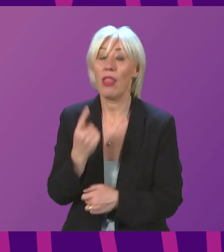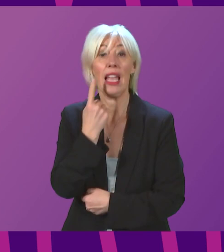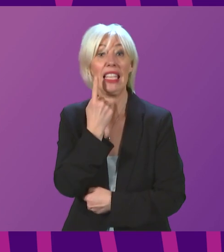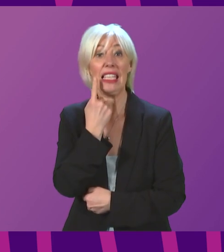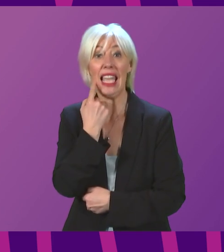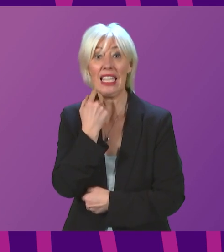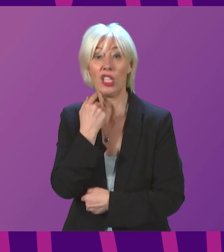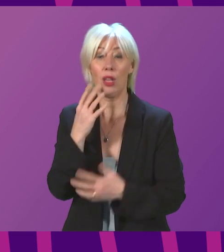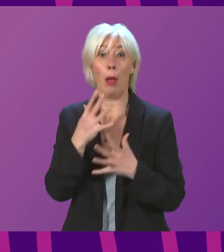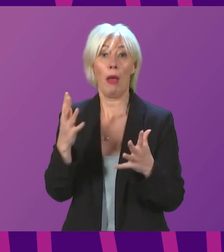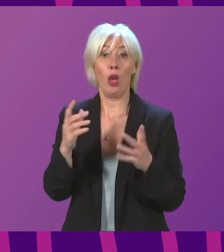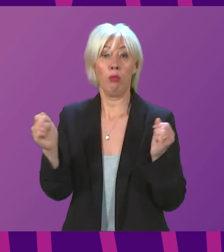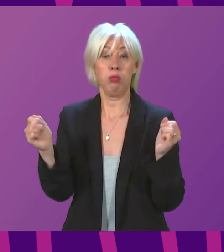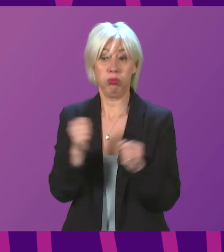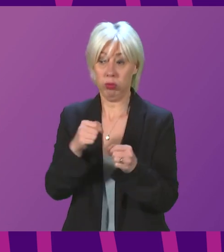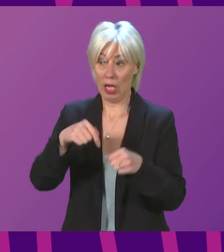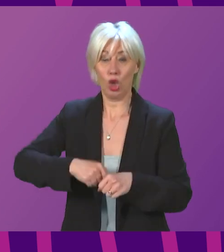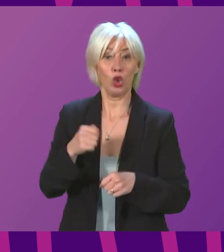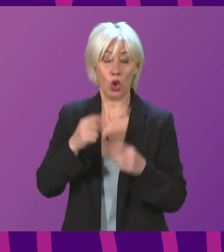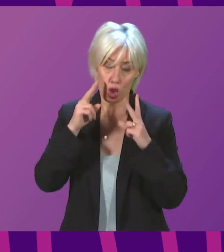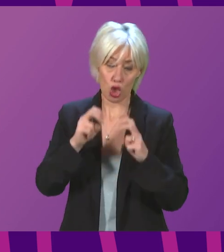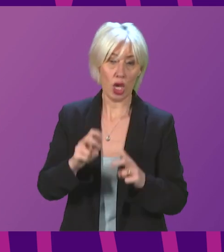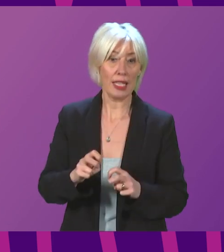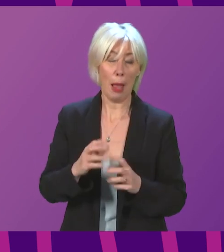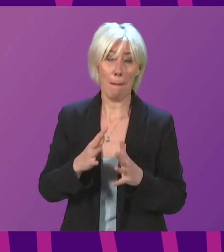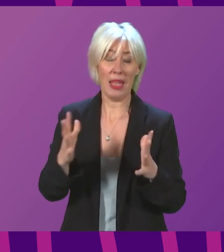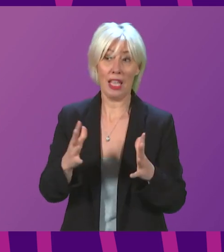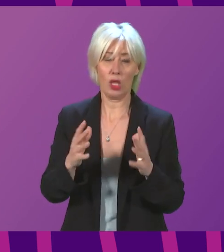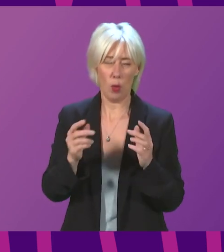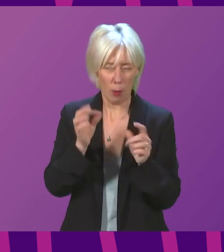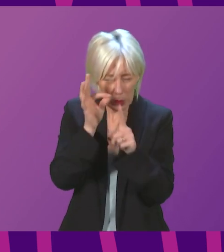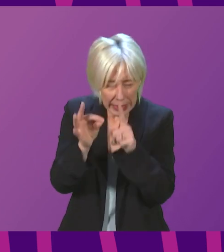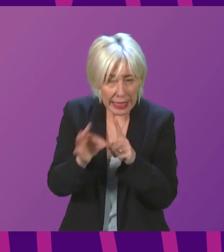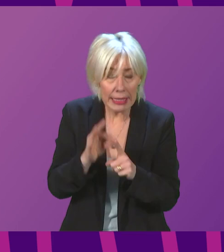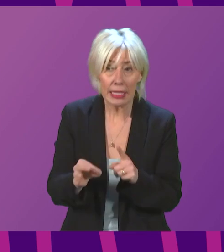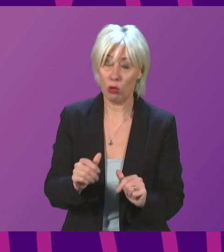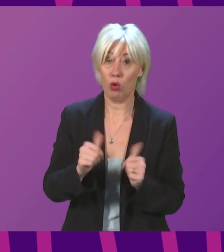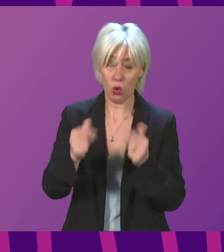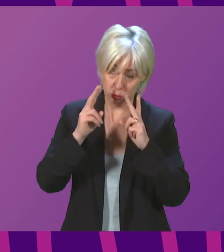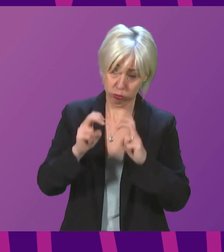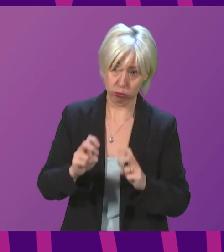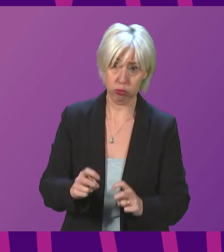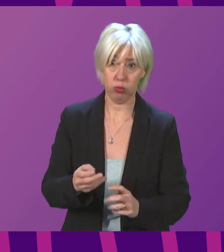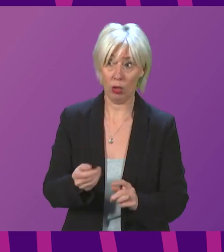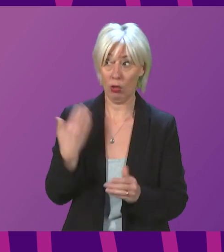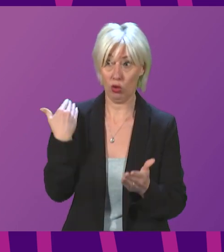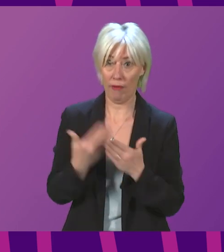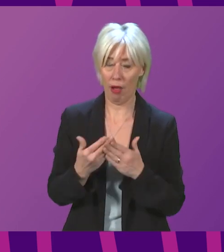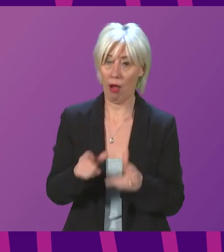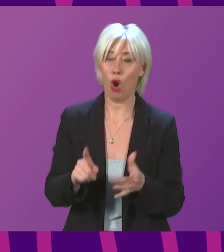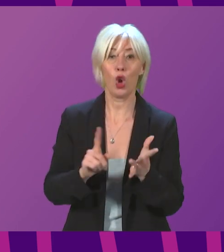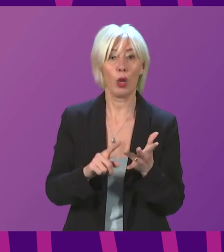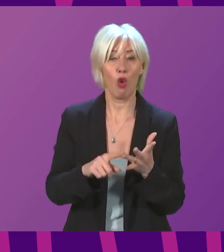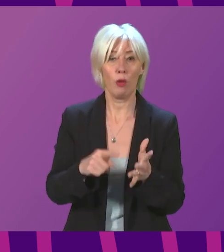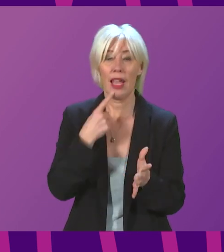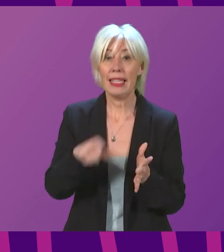had a game-changing Scottish study on Omicron. One of the most detailed and promising studies to date. And it said the